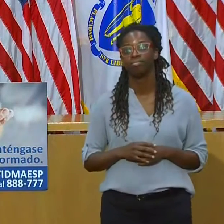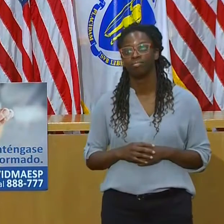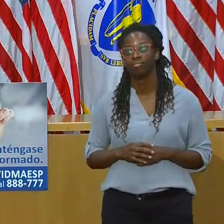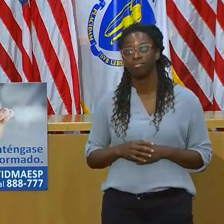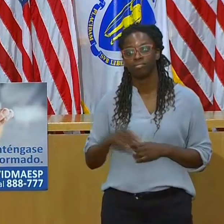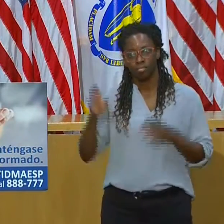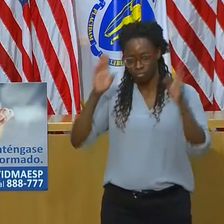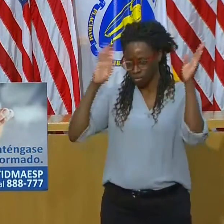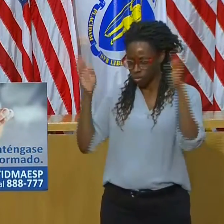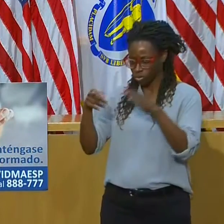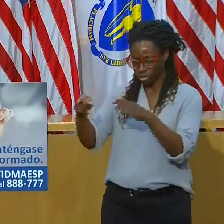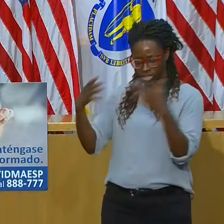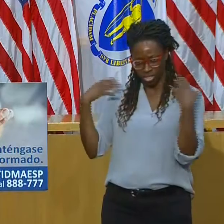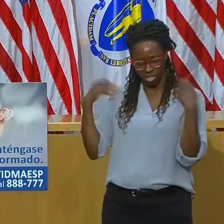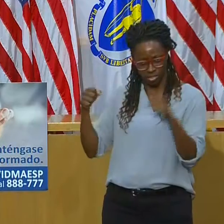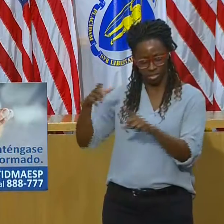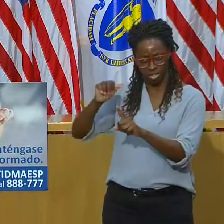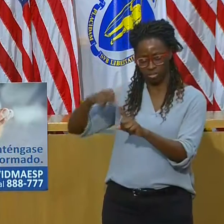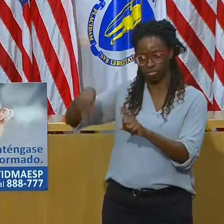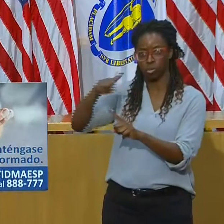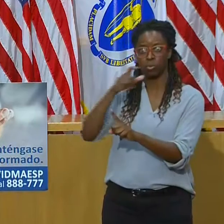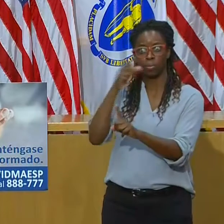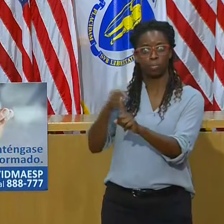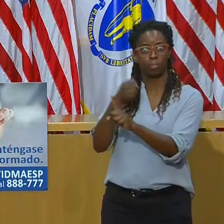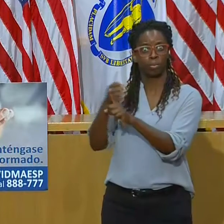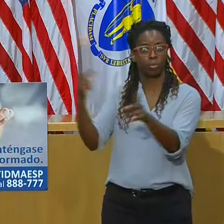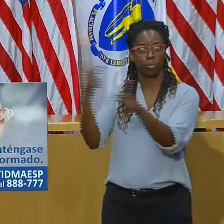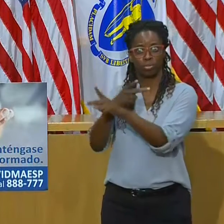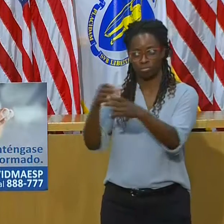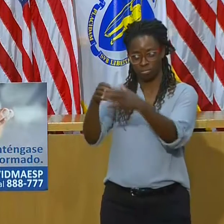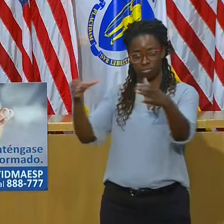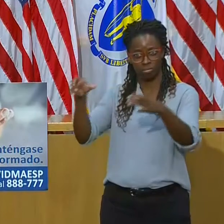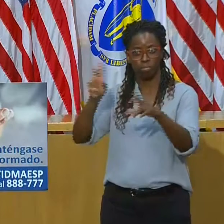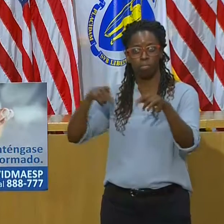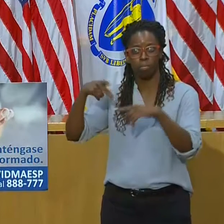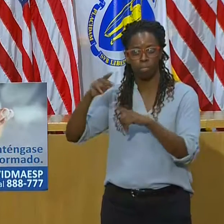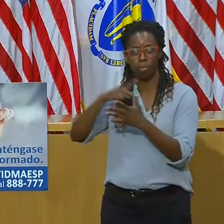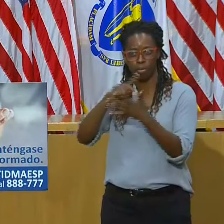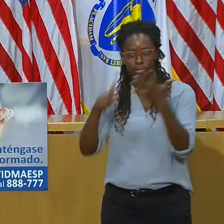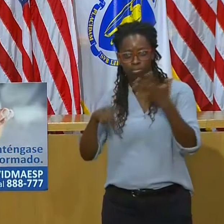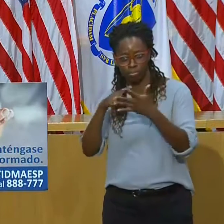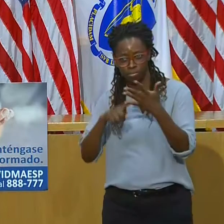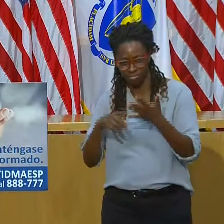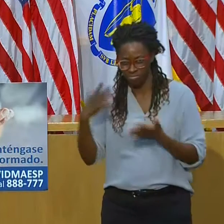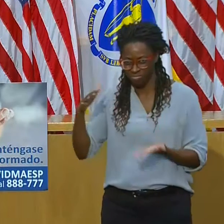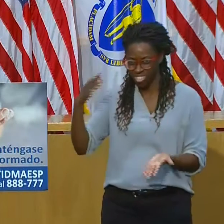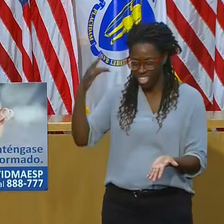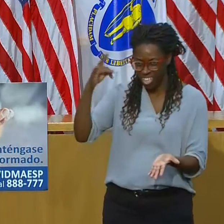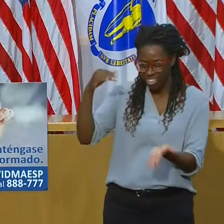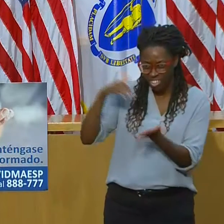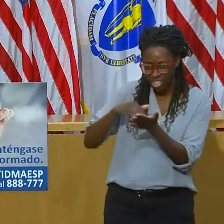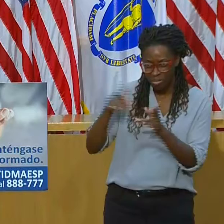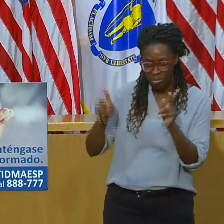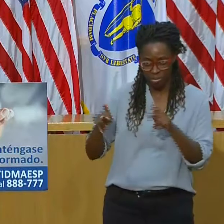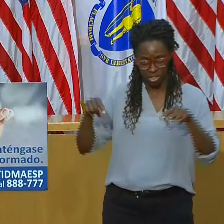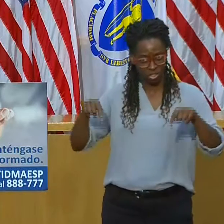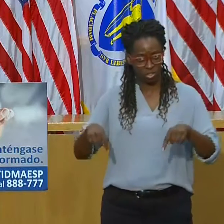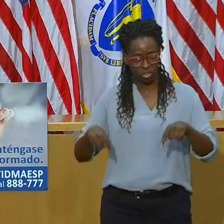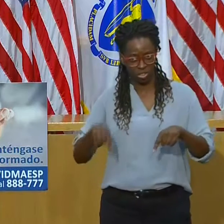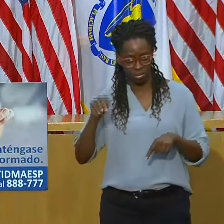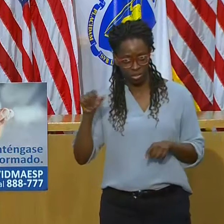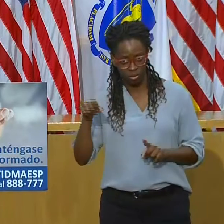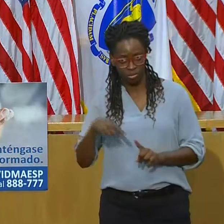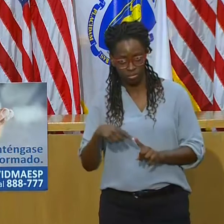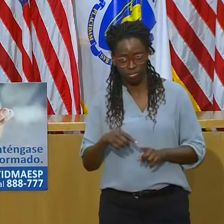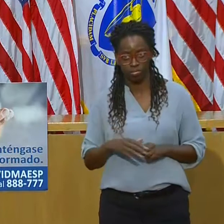hardest by COVID-19, like the community. of focused on residents